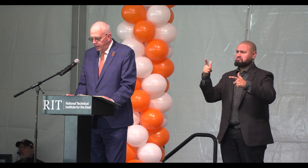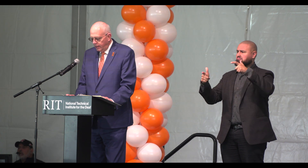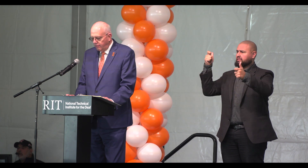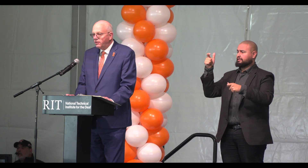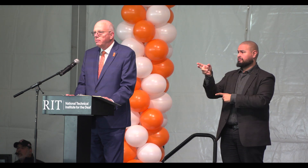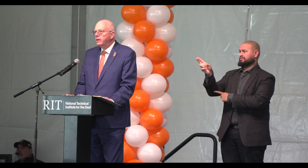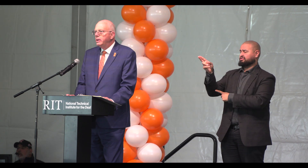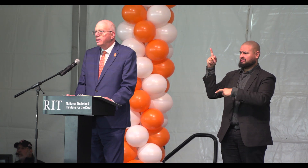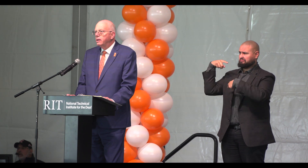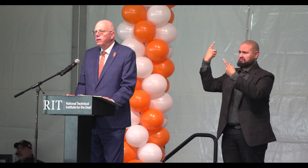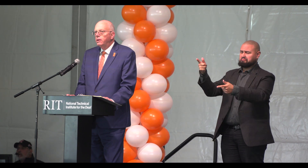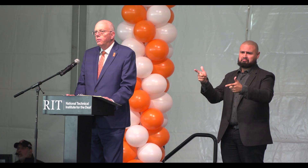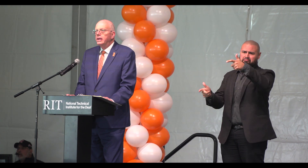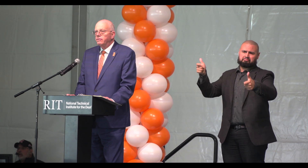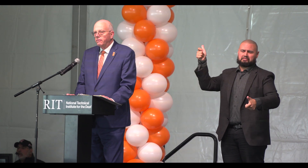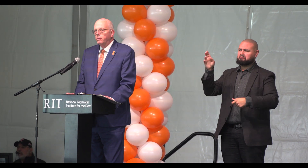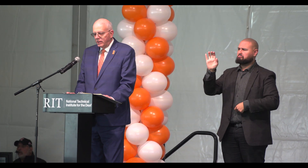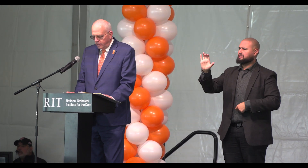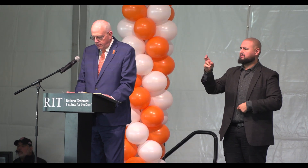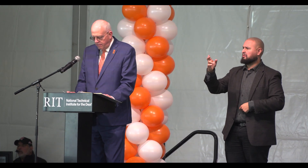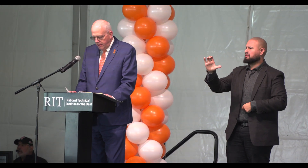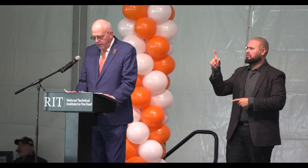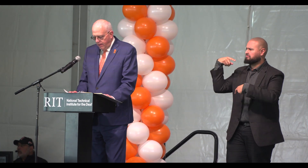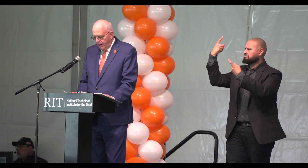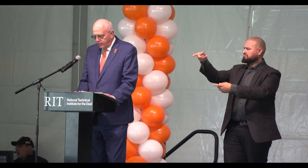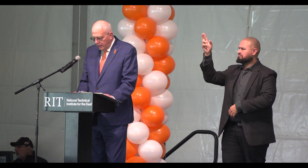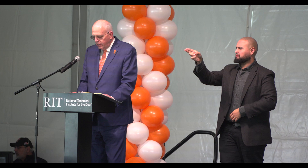homecoming and family weekend we have ever witnessed.